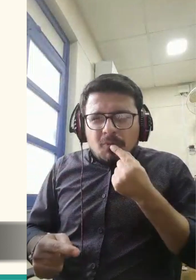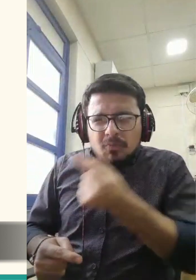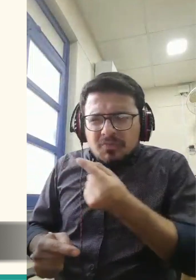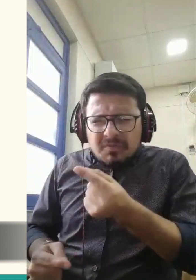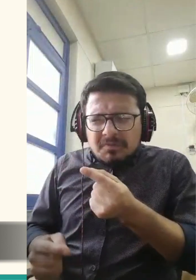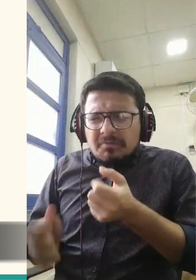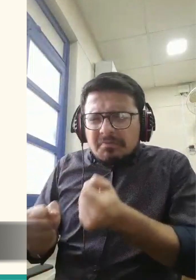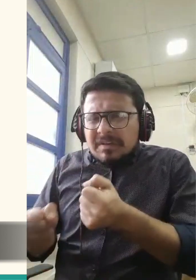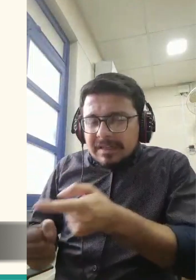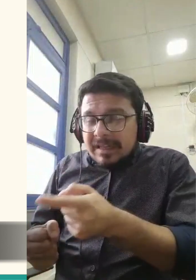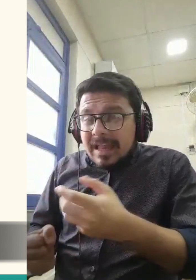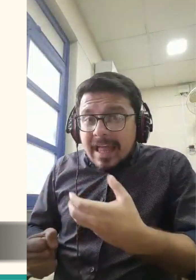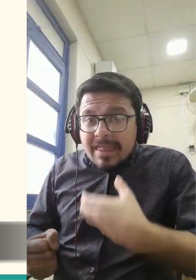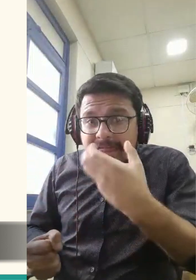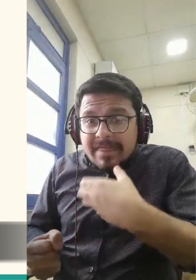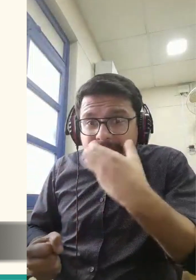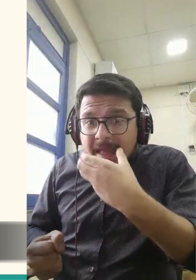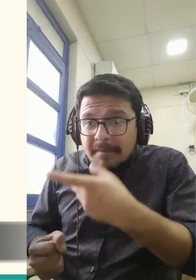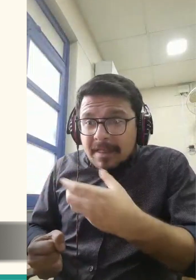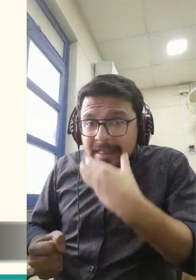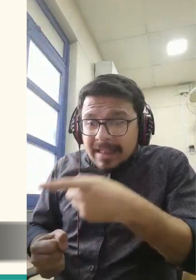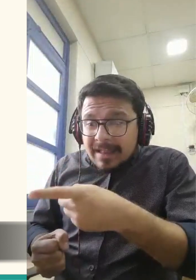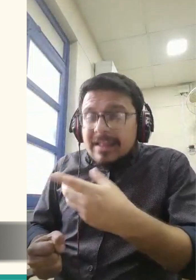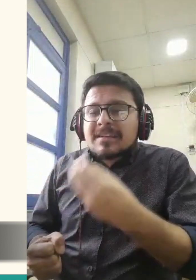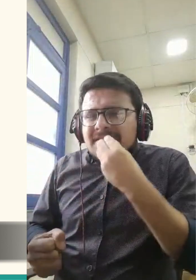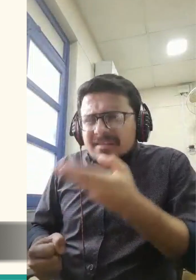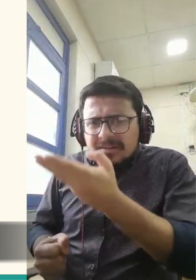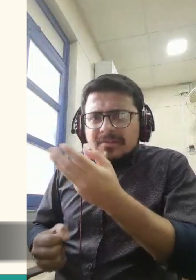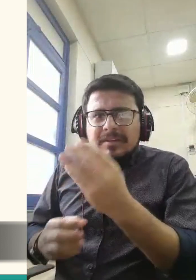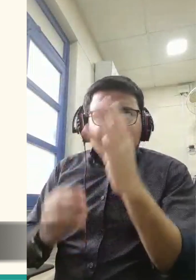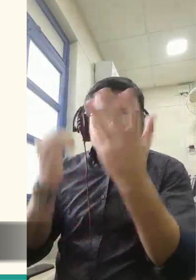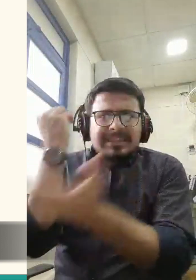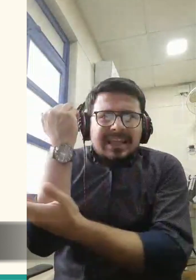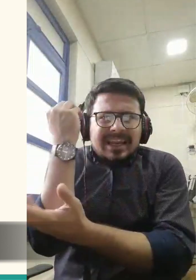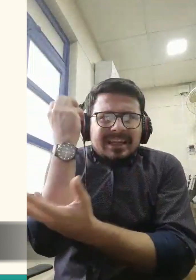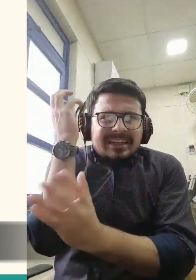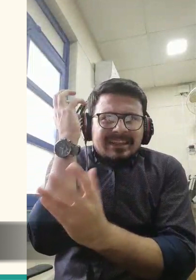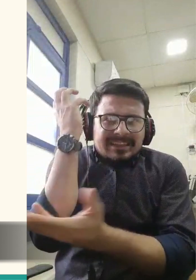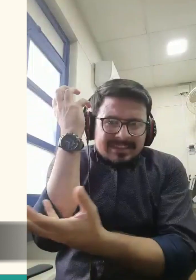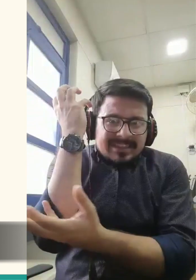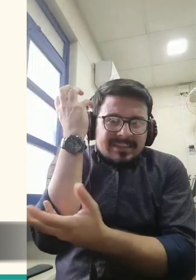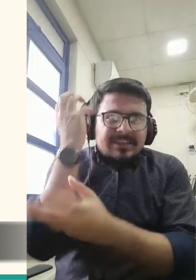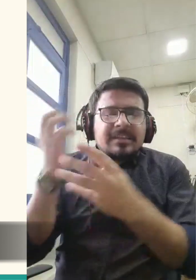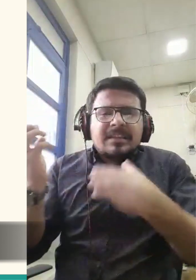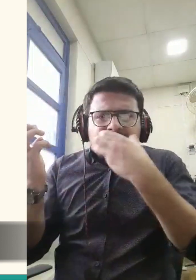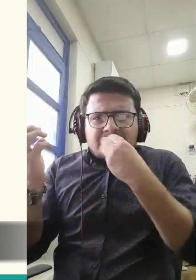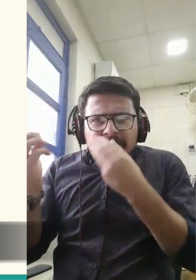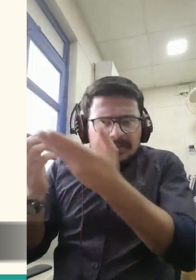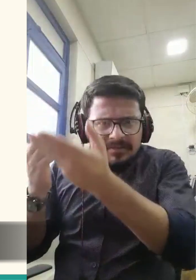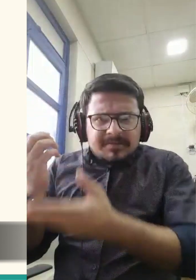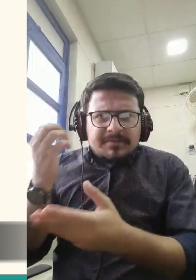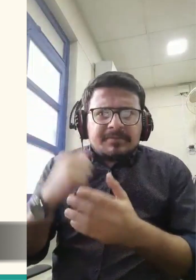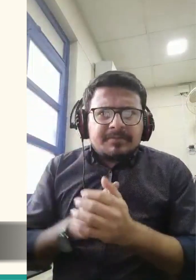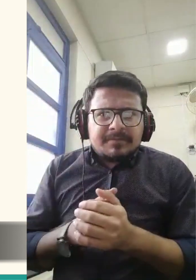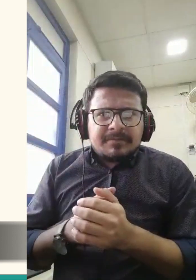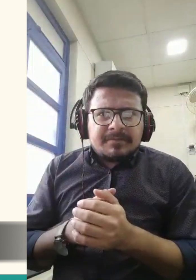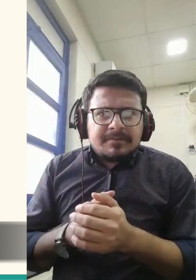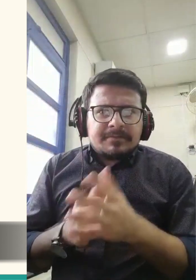The day finally came when the devil entered the garden and encouraged